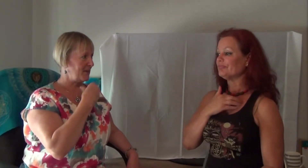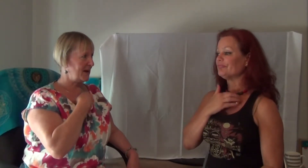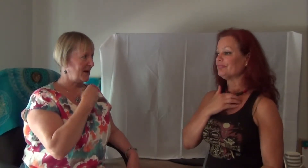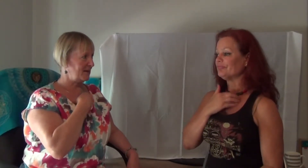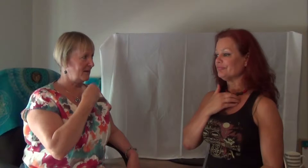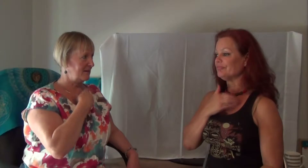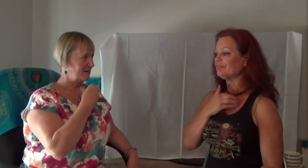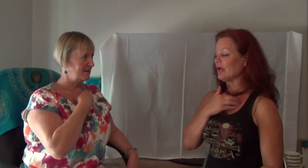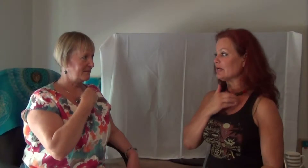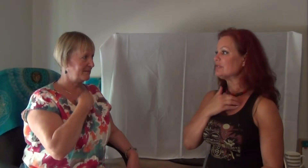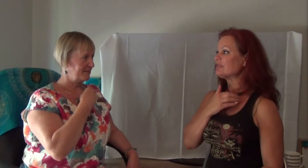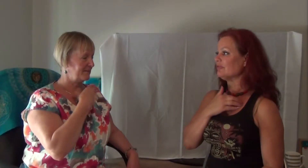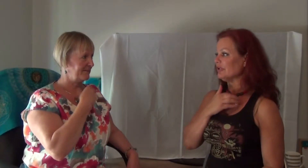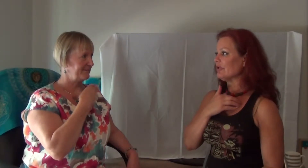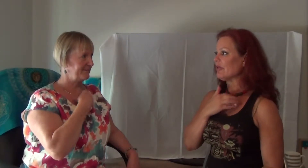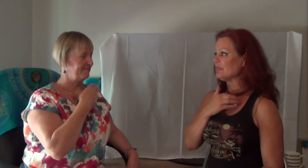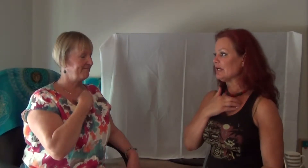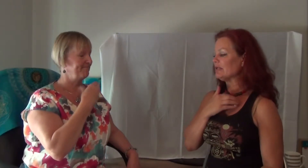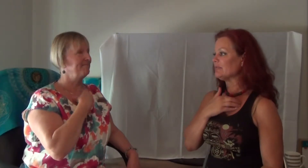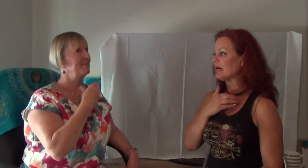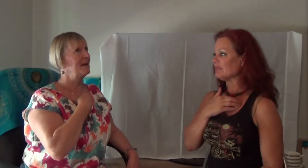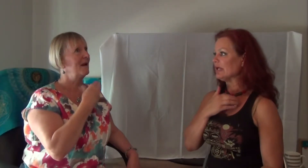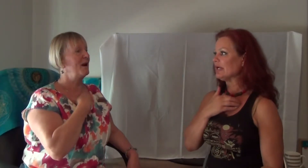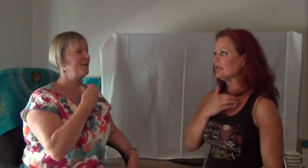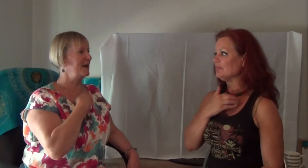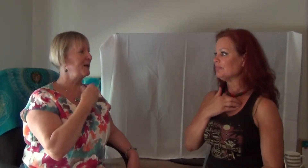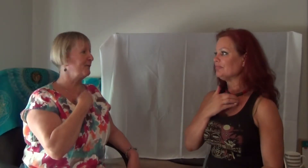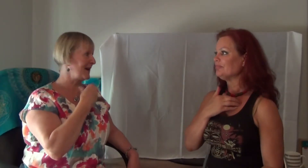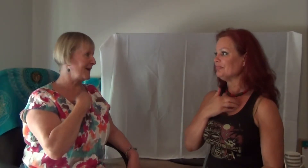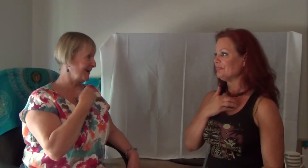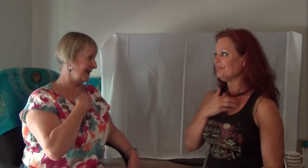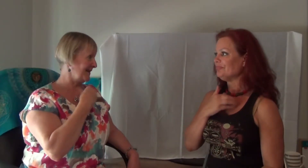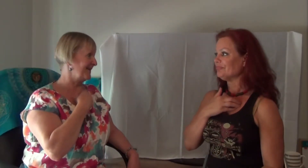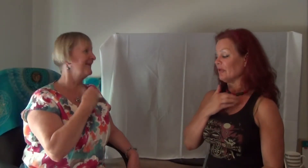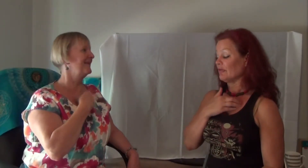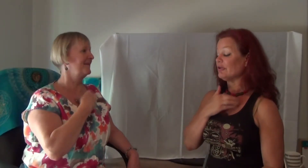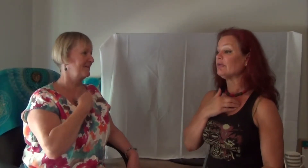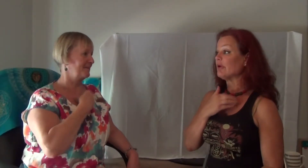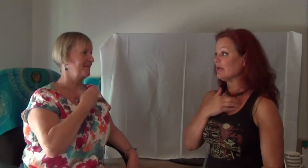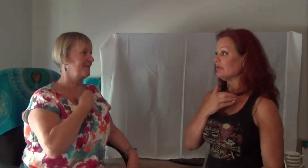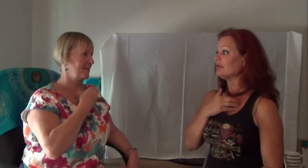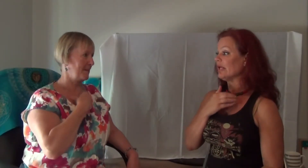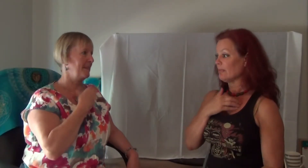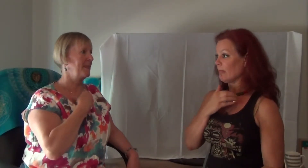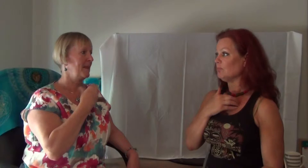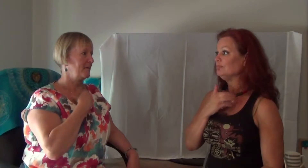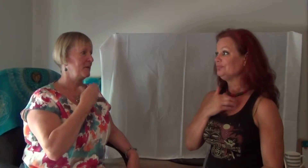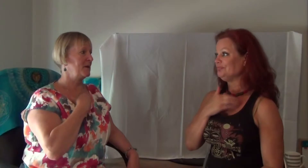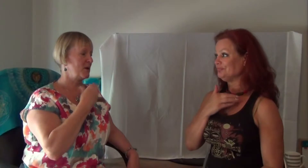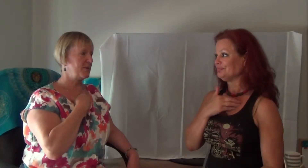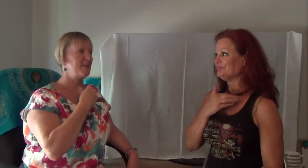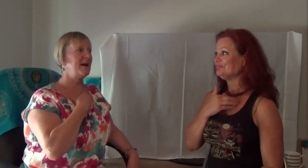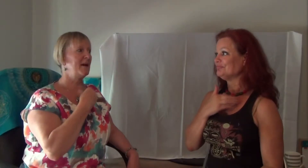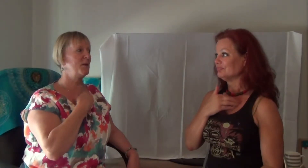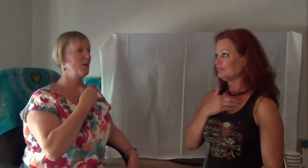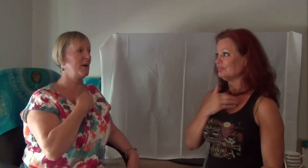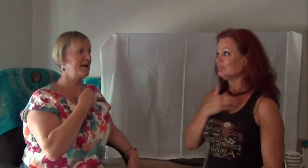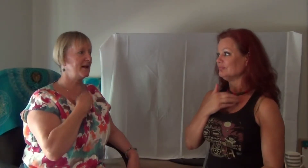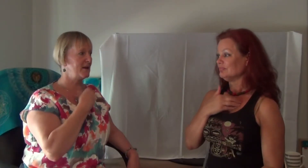back of my head. I can still feel all that pain in the back of my head. I feel it regularly. I feel it regularly. From the top of my head all the way down to